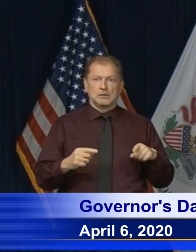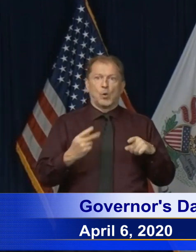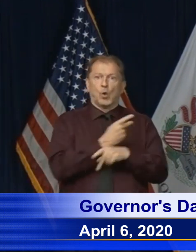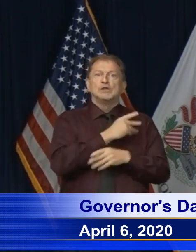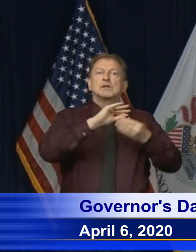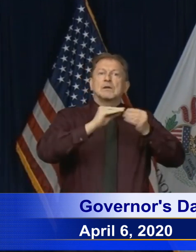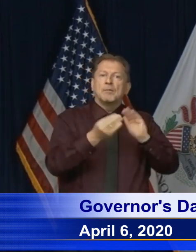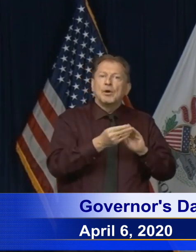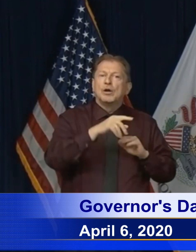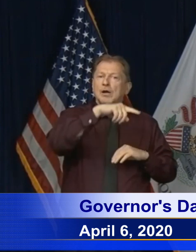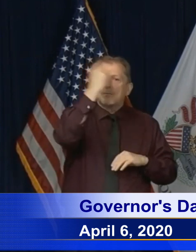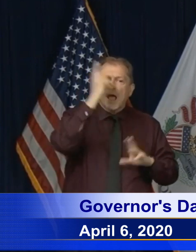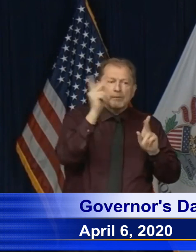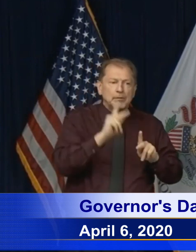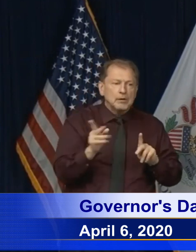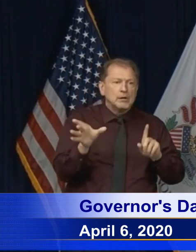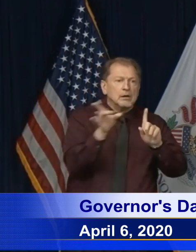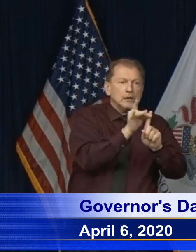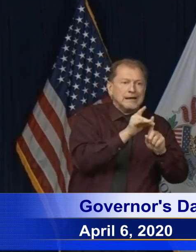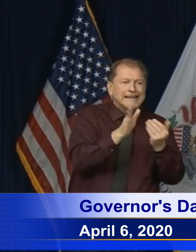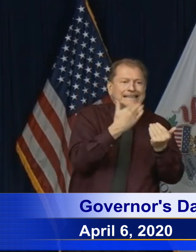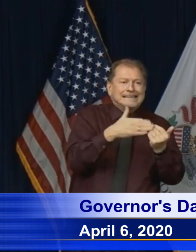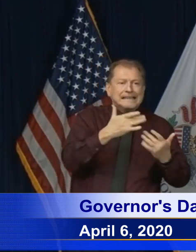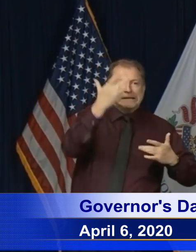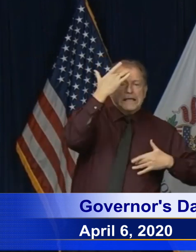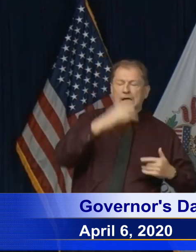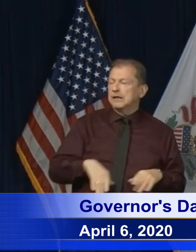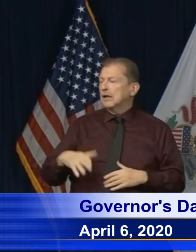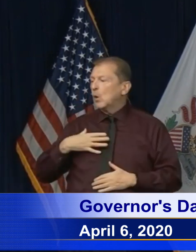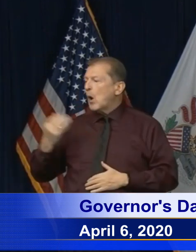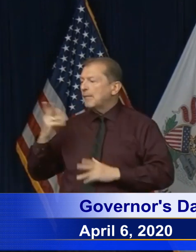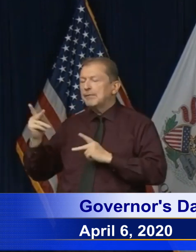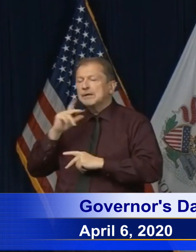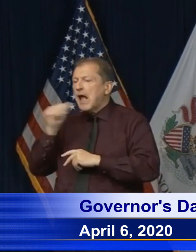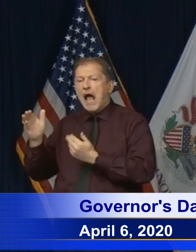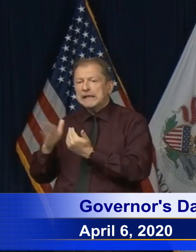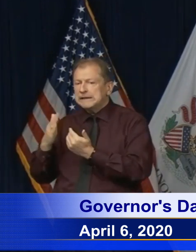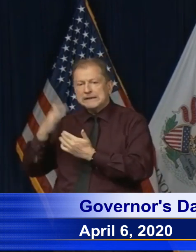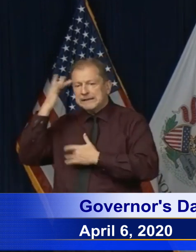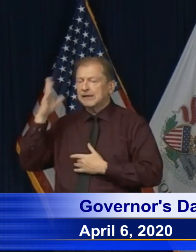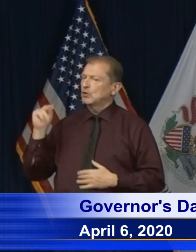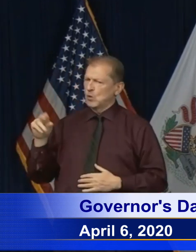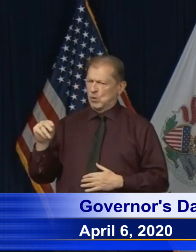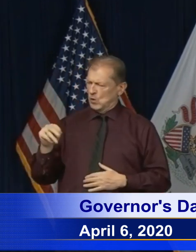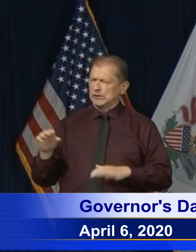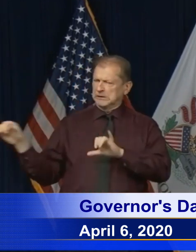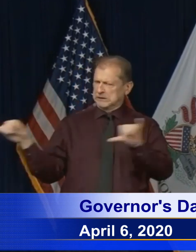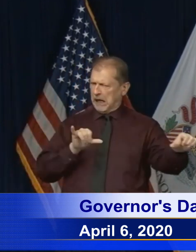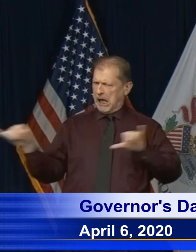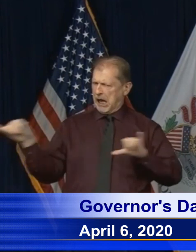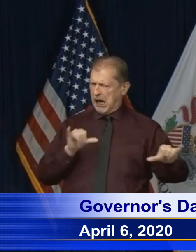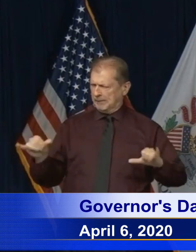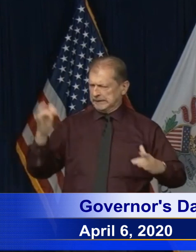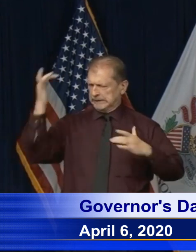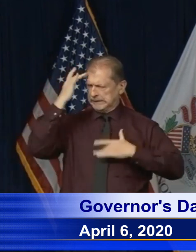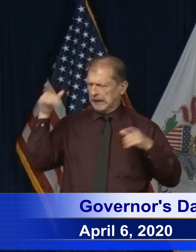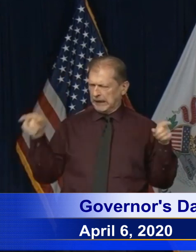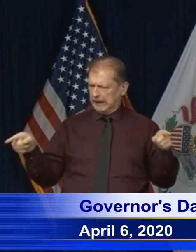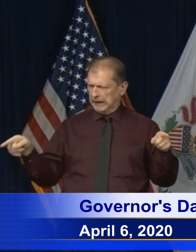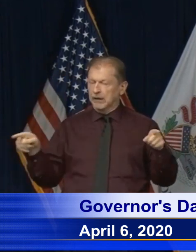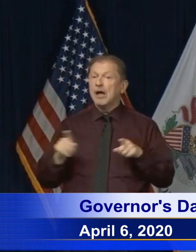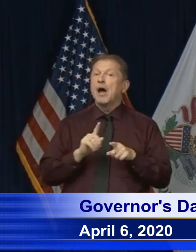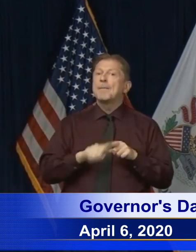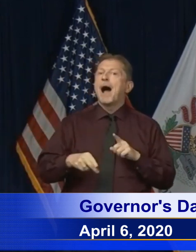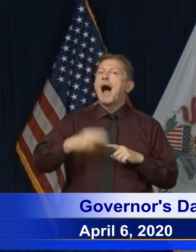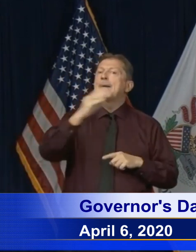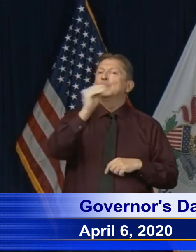you know, is, is, uh, you know, has some, um, disproportionate effect on the African American community. Here's the reason that we think that